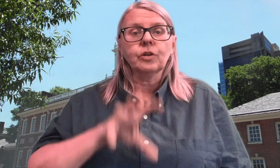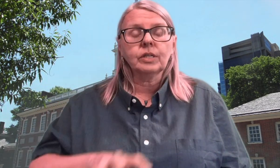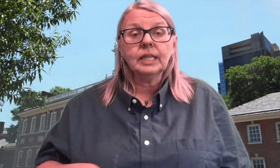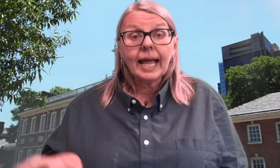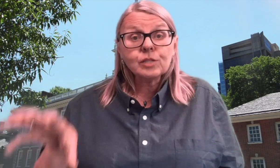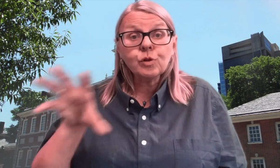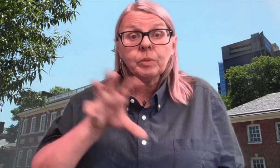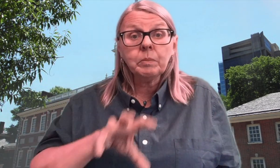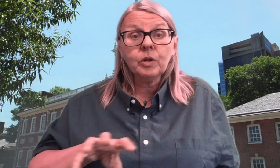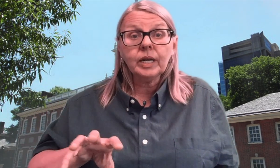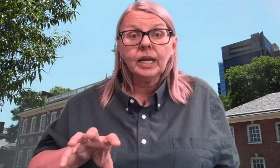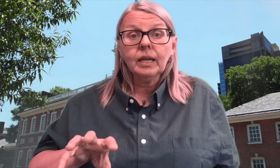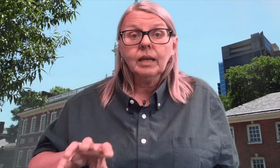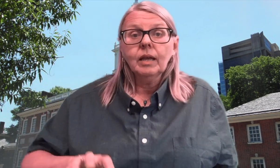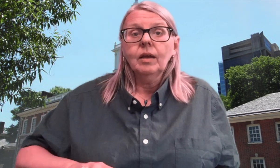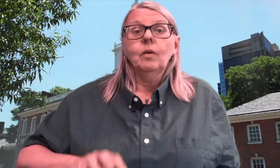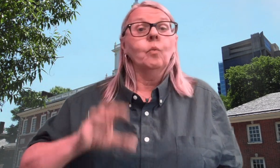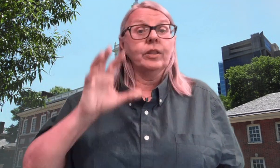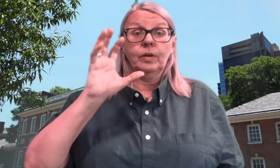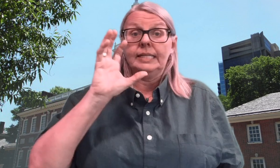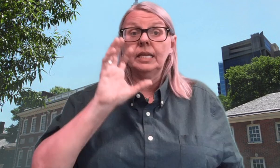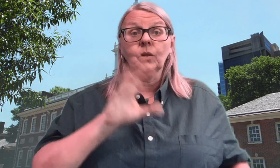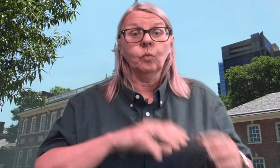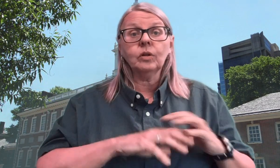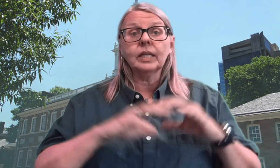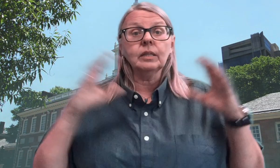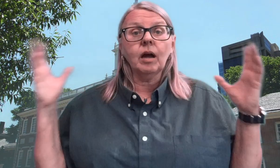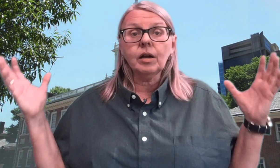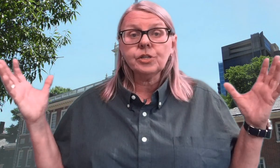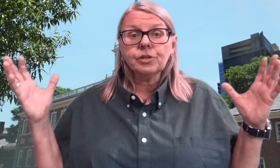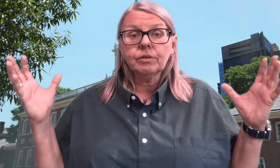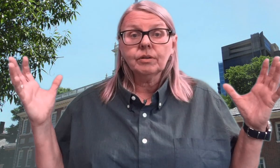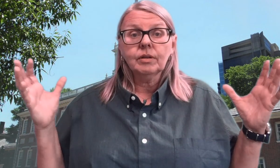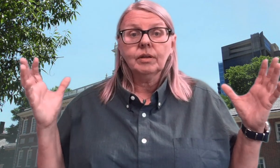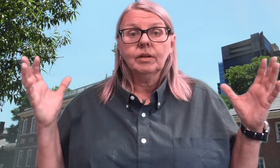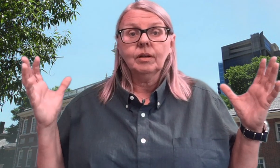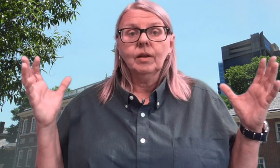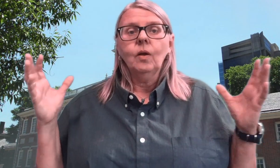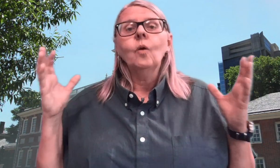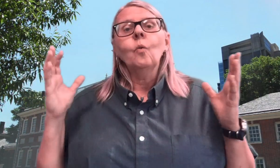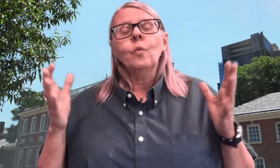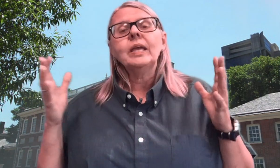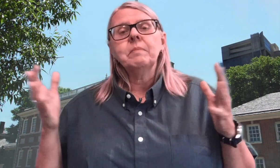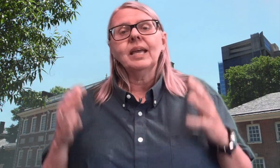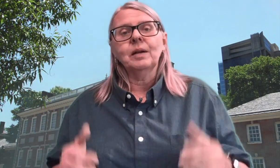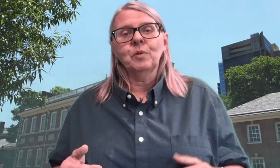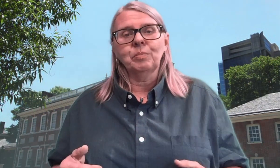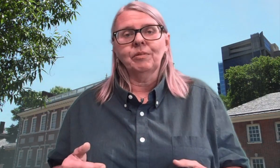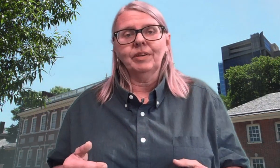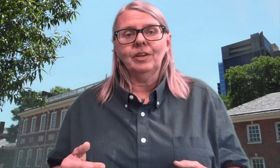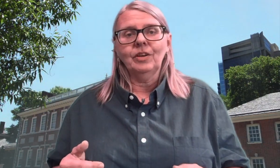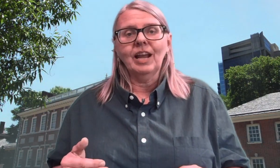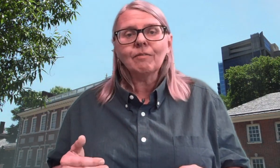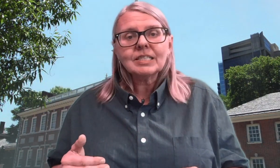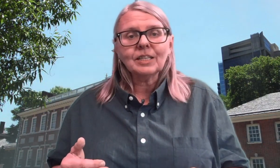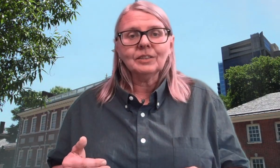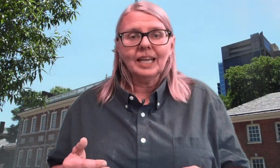classroom community, whether it's in the world at large, we can make it a more perfect union every single day.